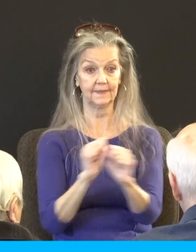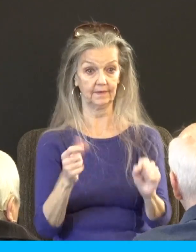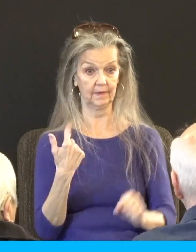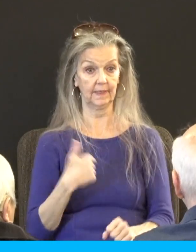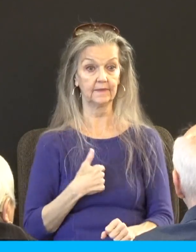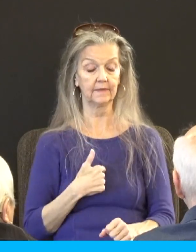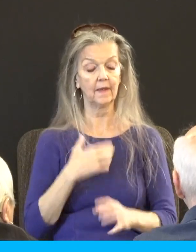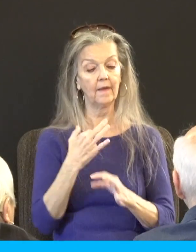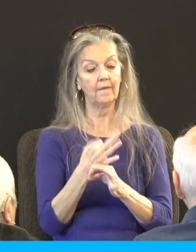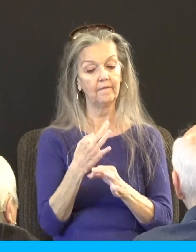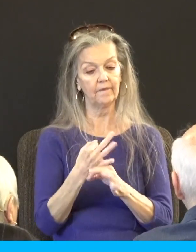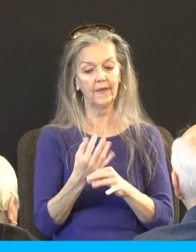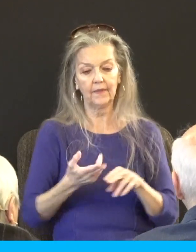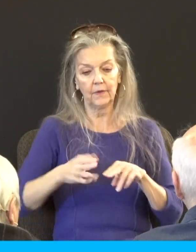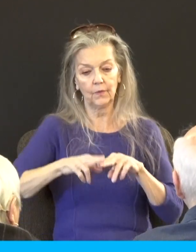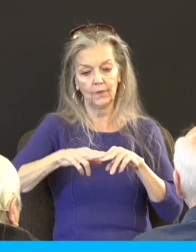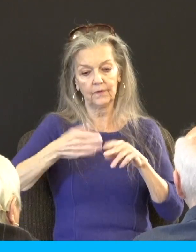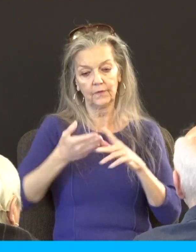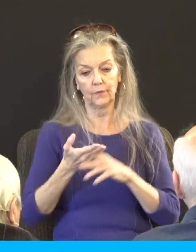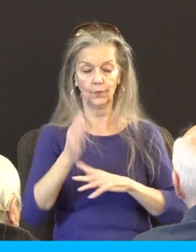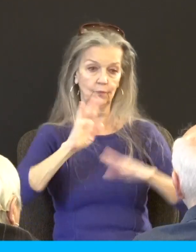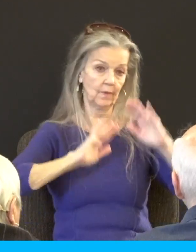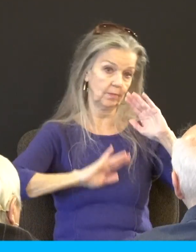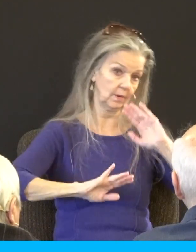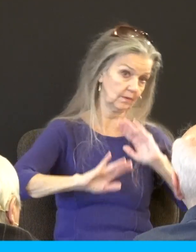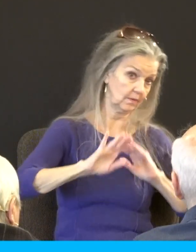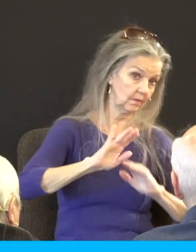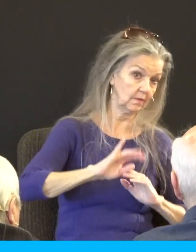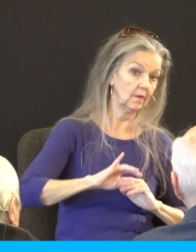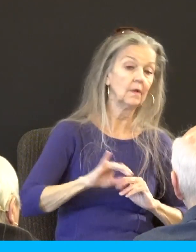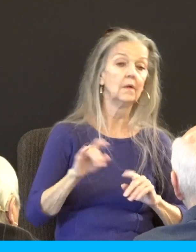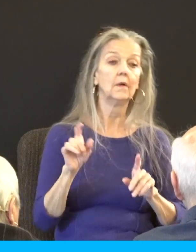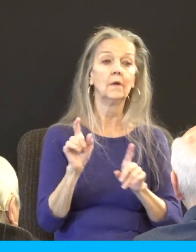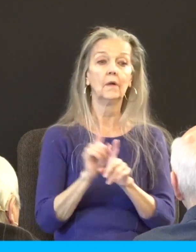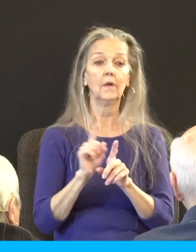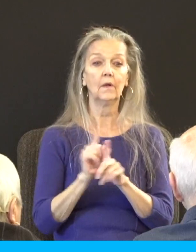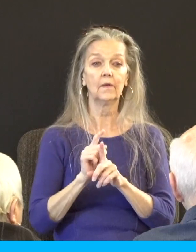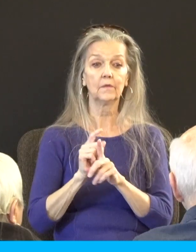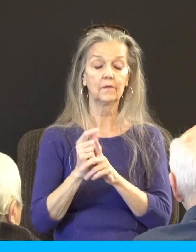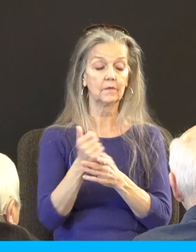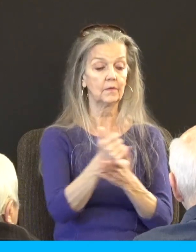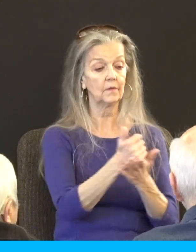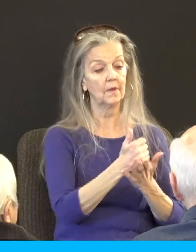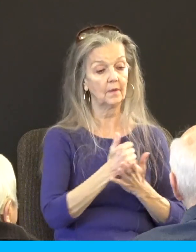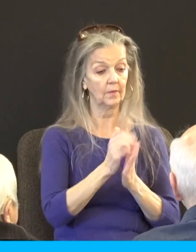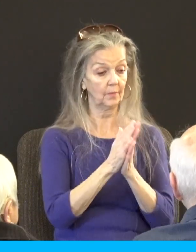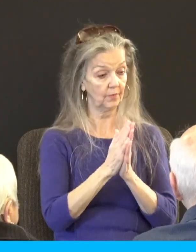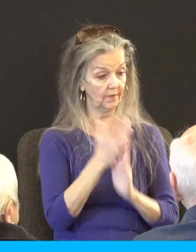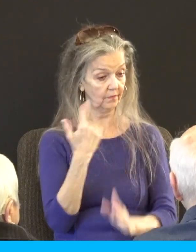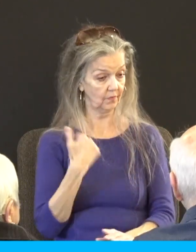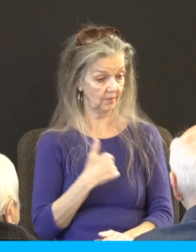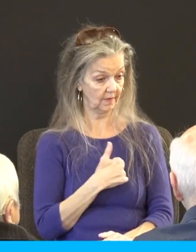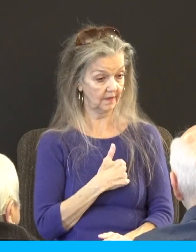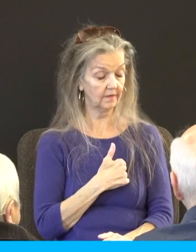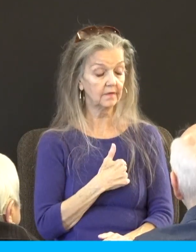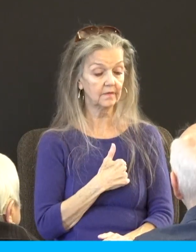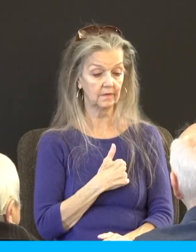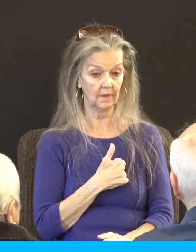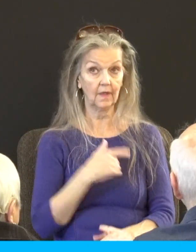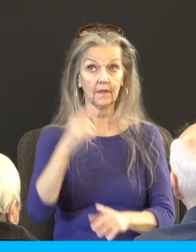way, through trials. We covered that two weeks ago. You also helping together by prayer for us, that the gift bestowed upon us by the means